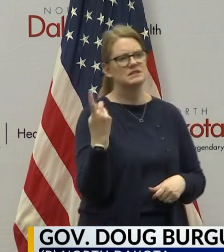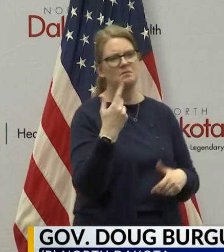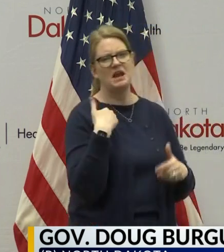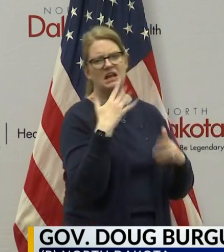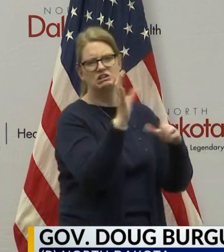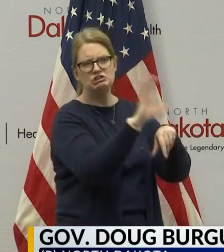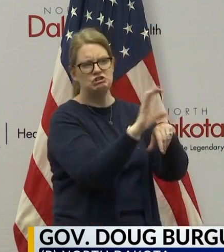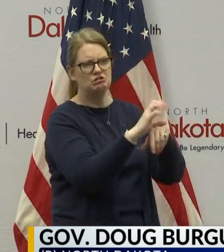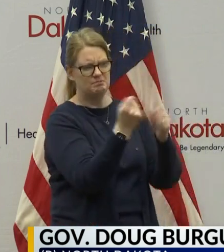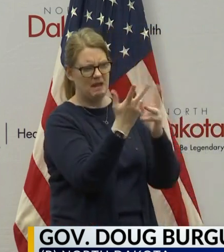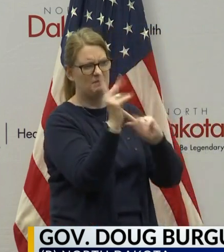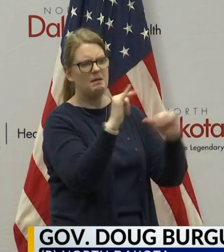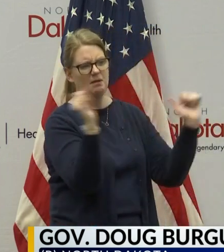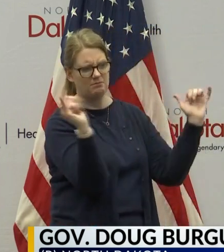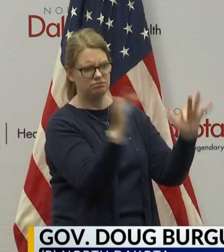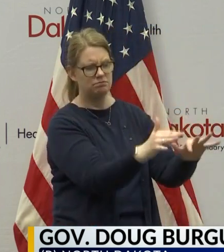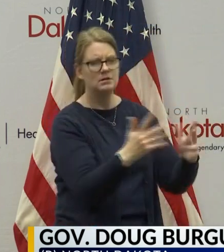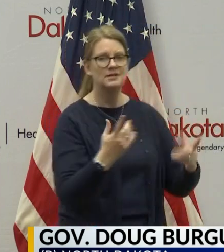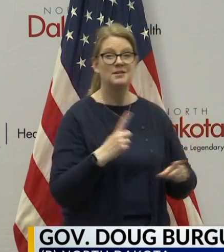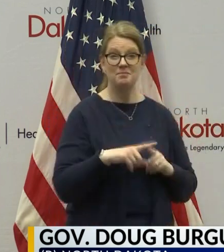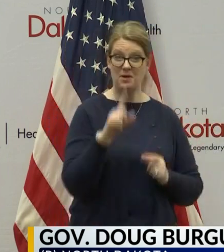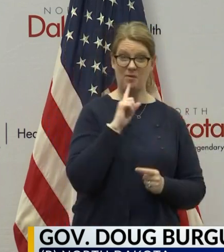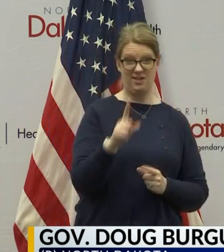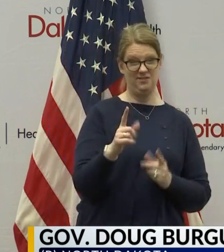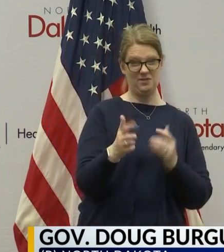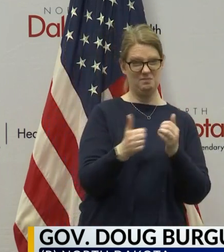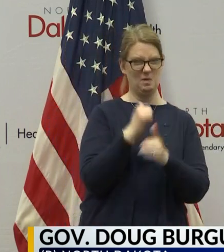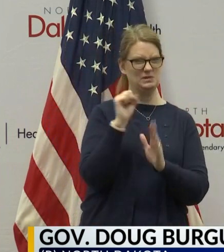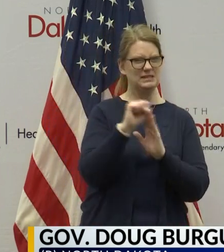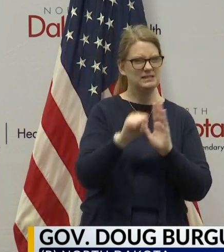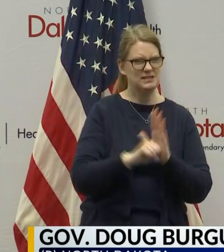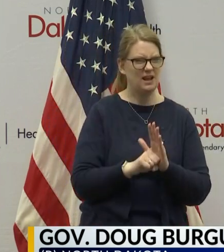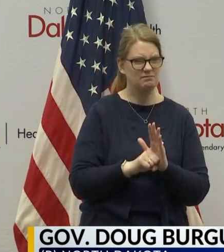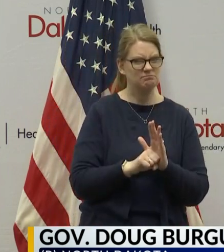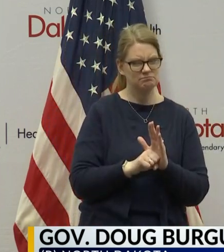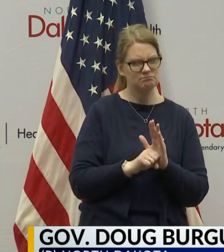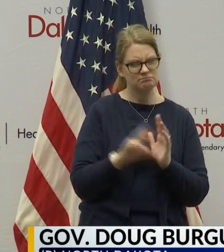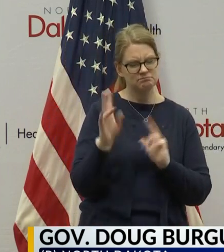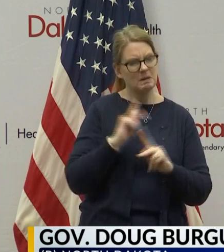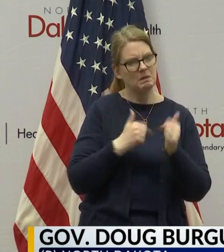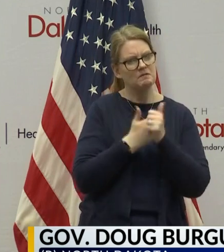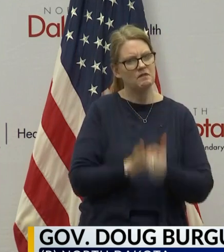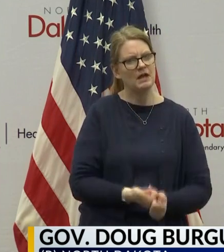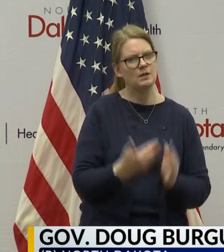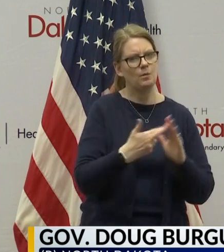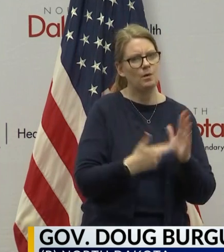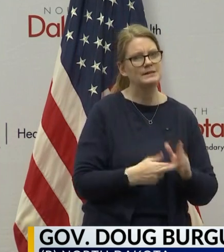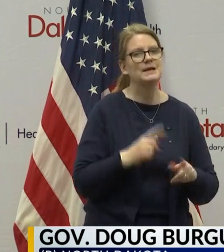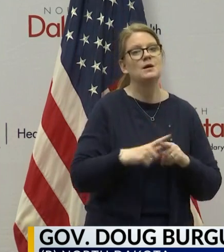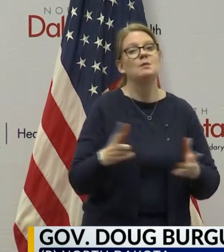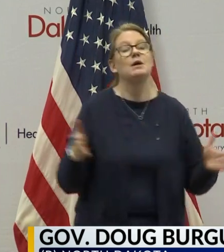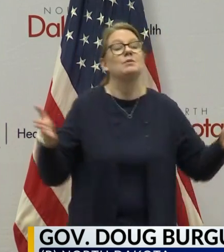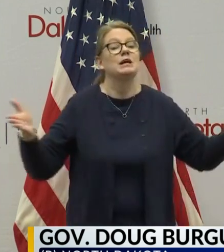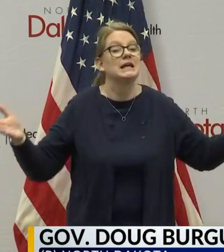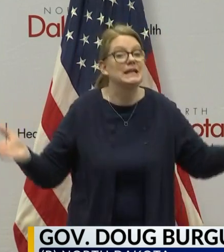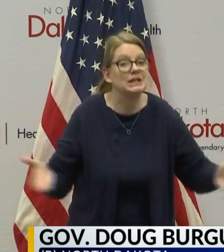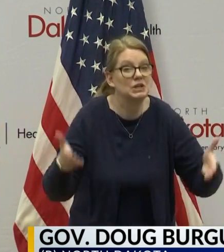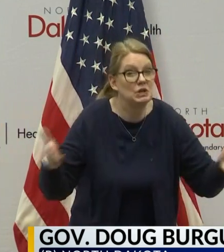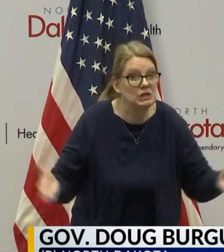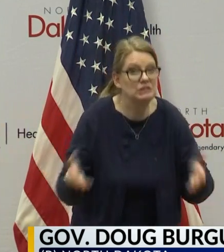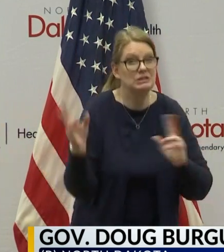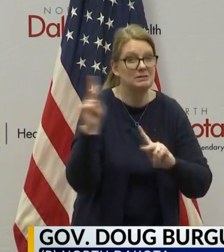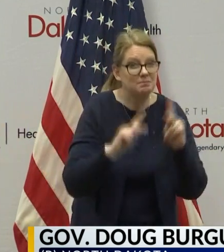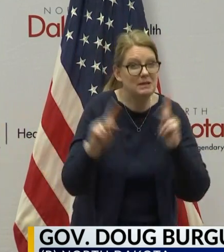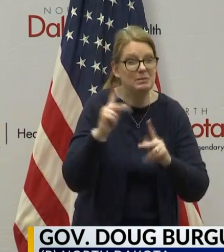I think, you know, for the vast majority of the state, we're everybody, we got people complying. But we're asking people to take it even more seriously, particularly in the weeks